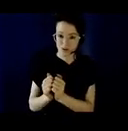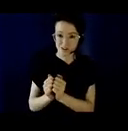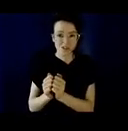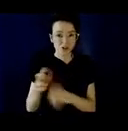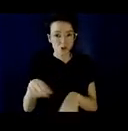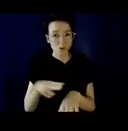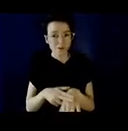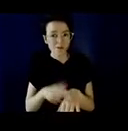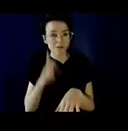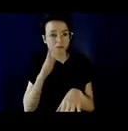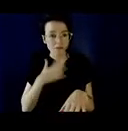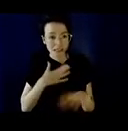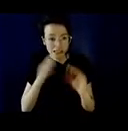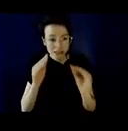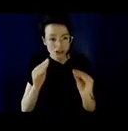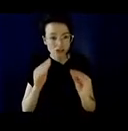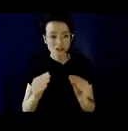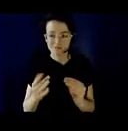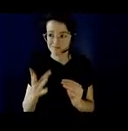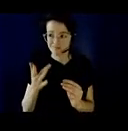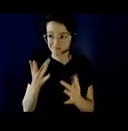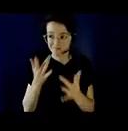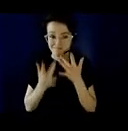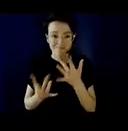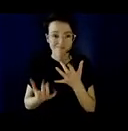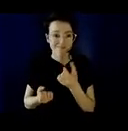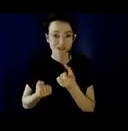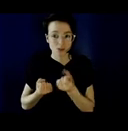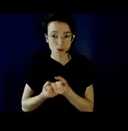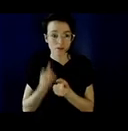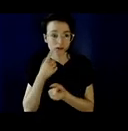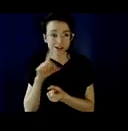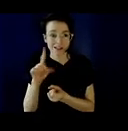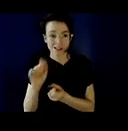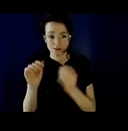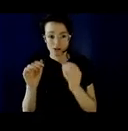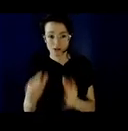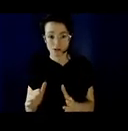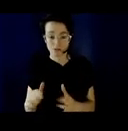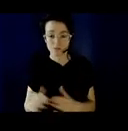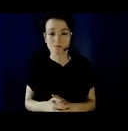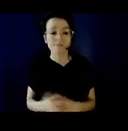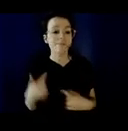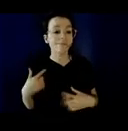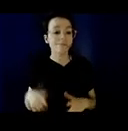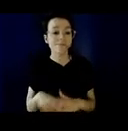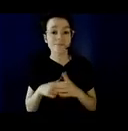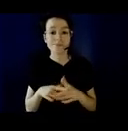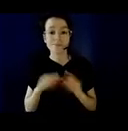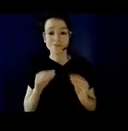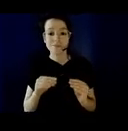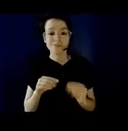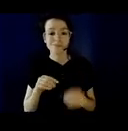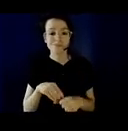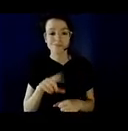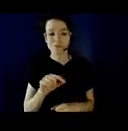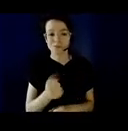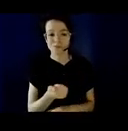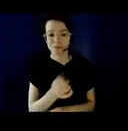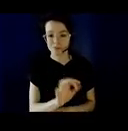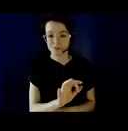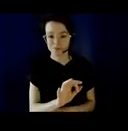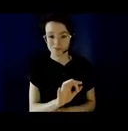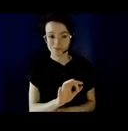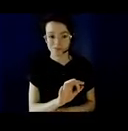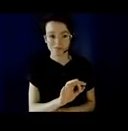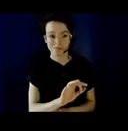instructors at UBC, university, or generally in academia, since I started to teach as a sessional lecturer in 2019, not